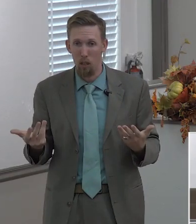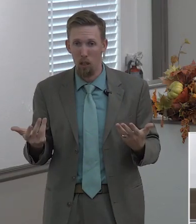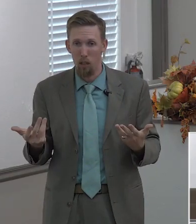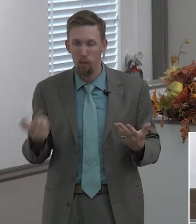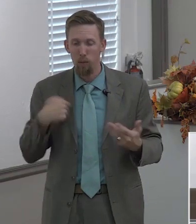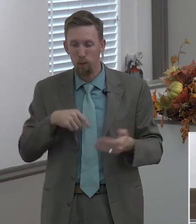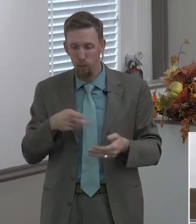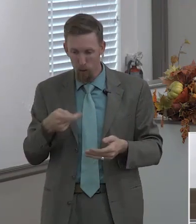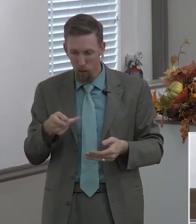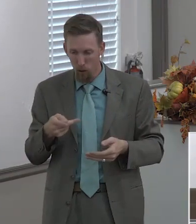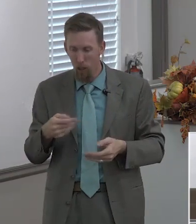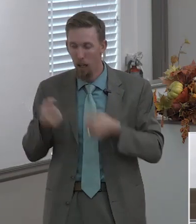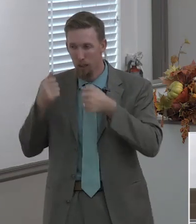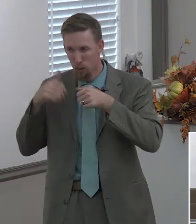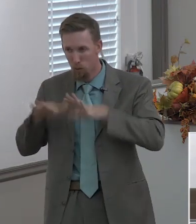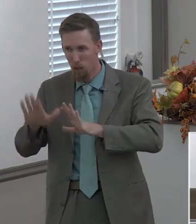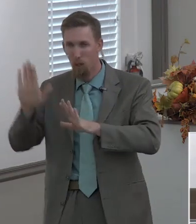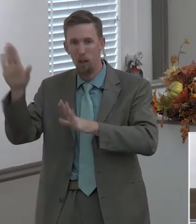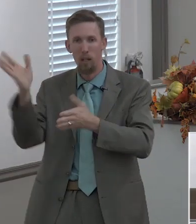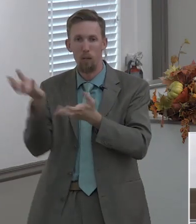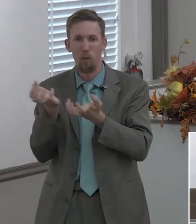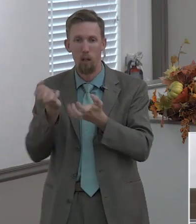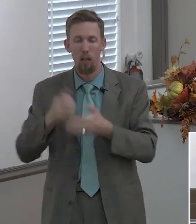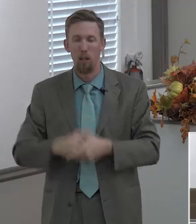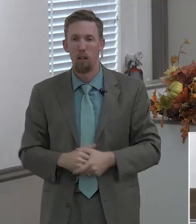surrendered to lord whatever it is